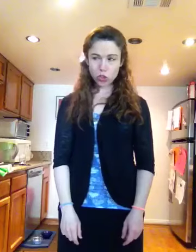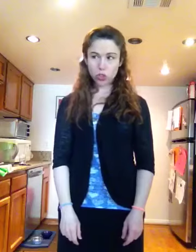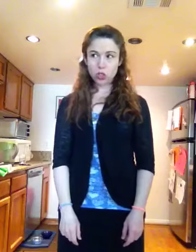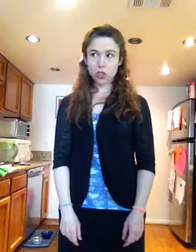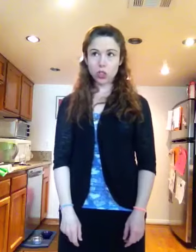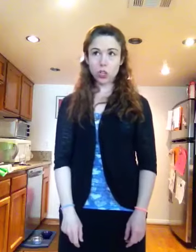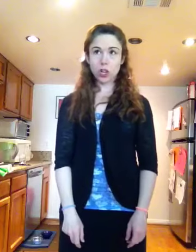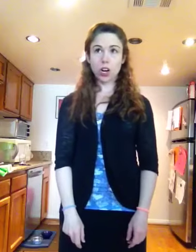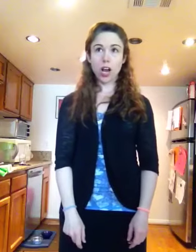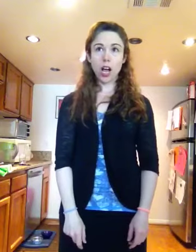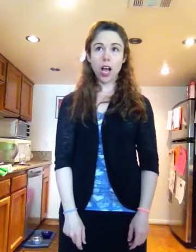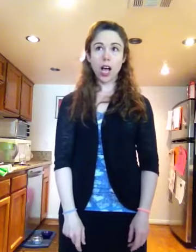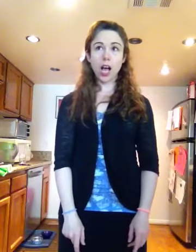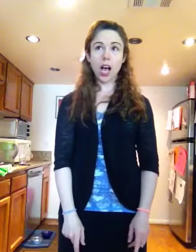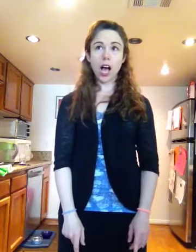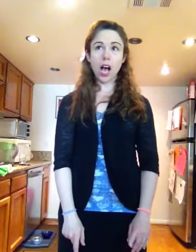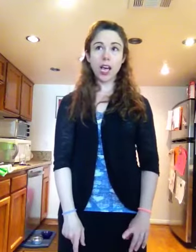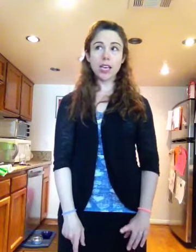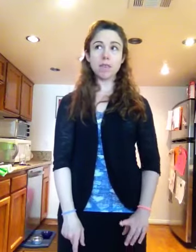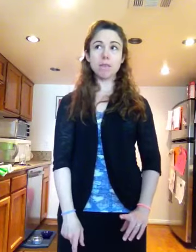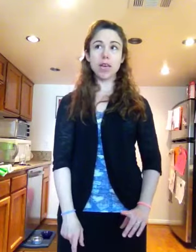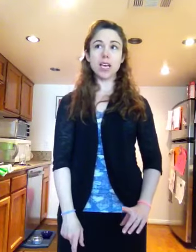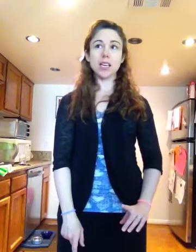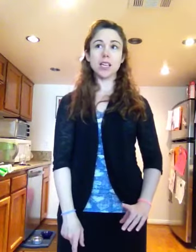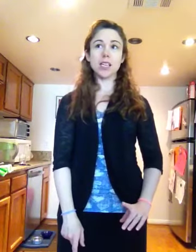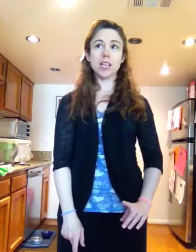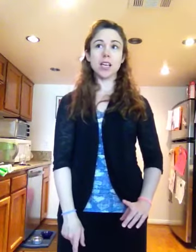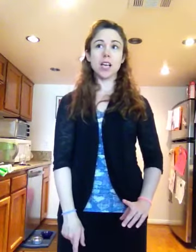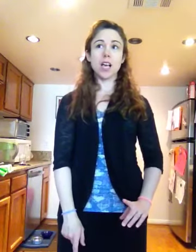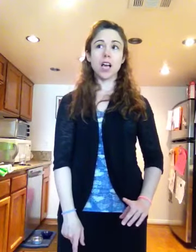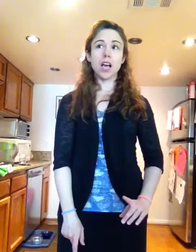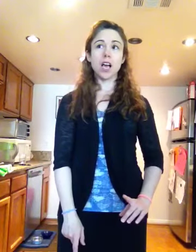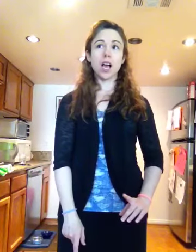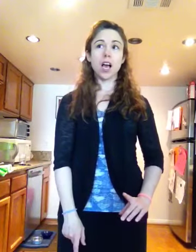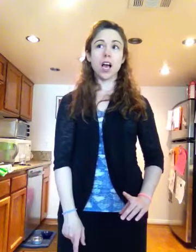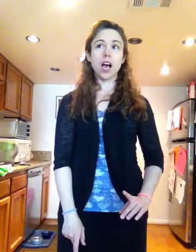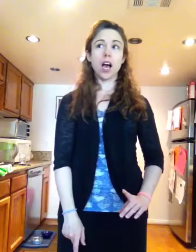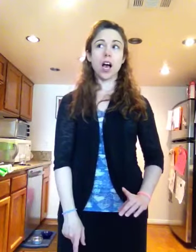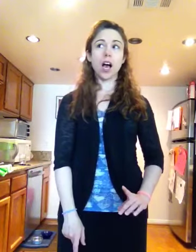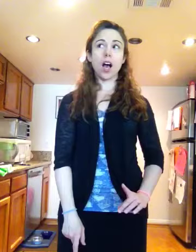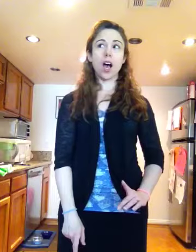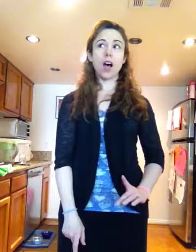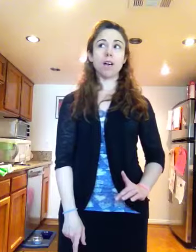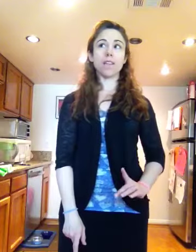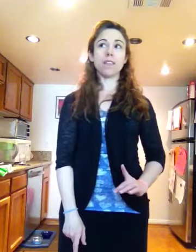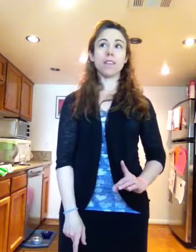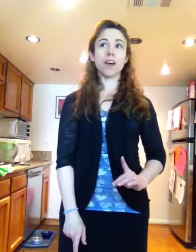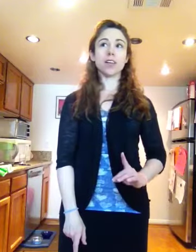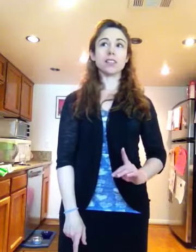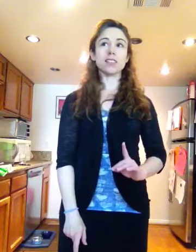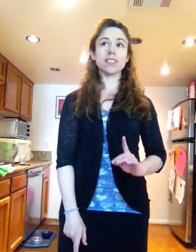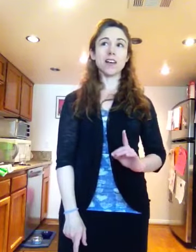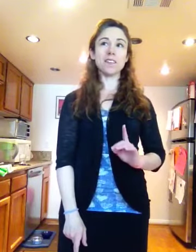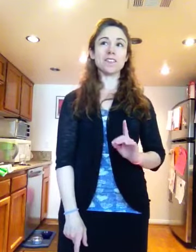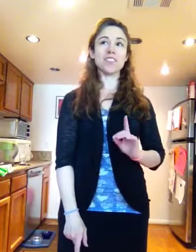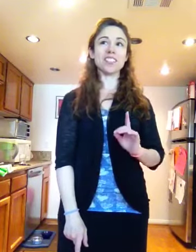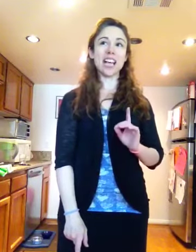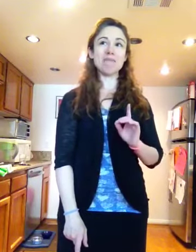Sir, I am made of the self same